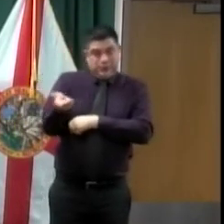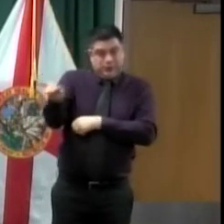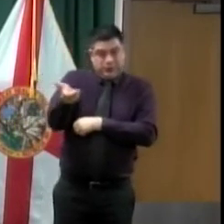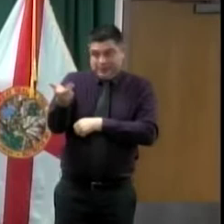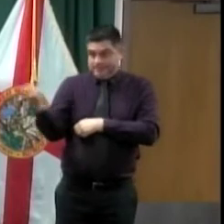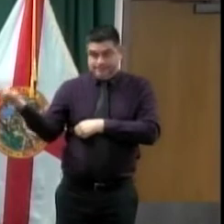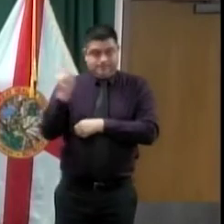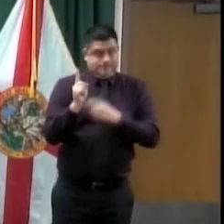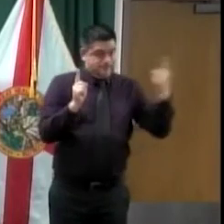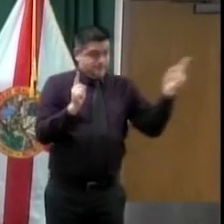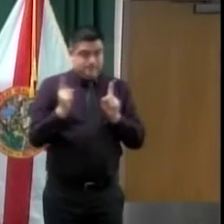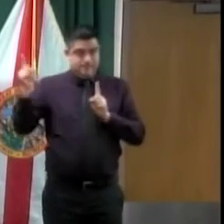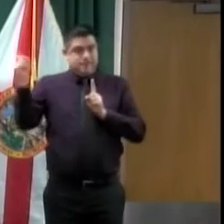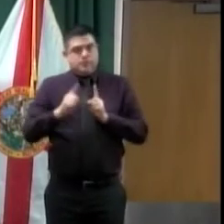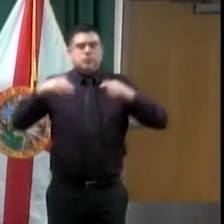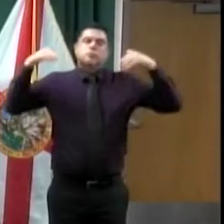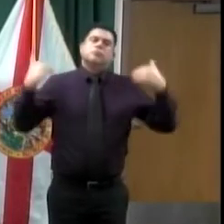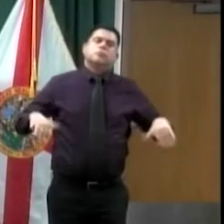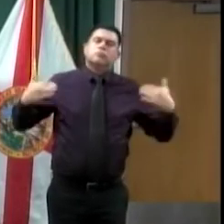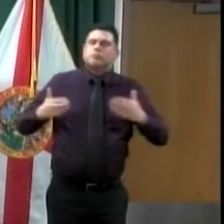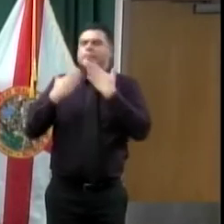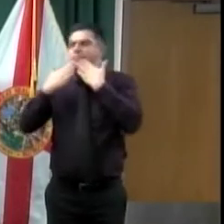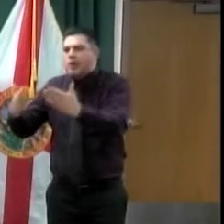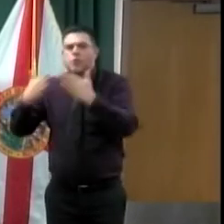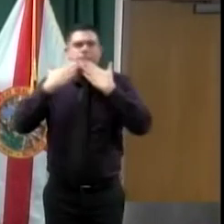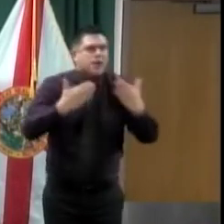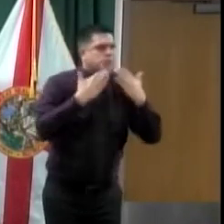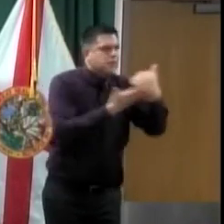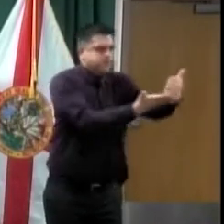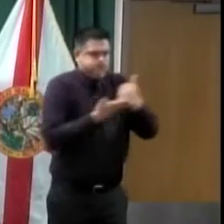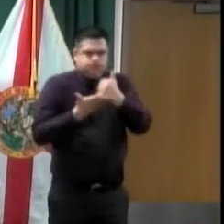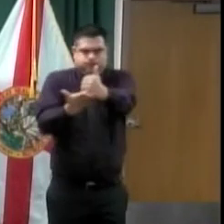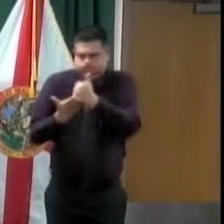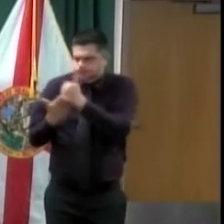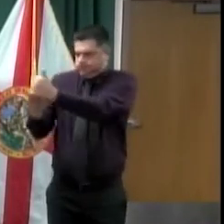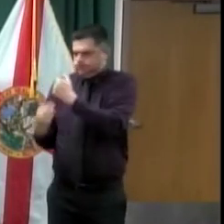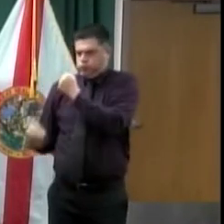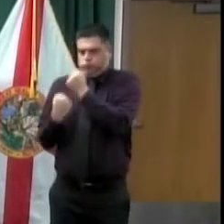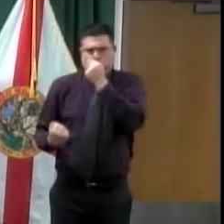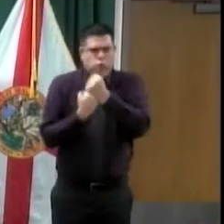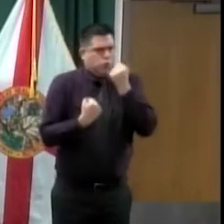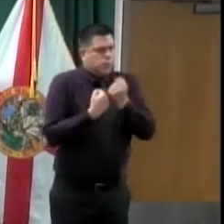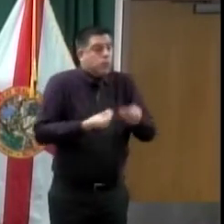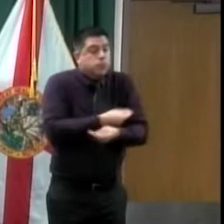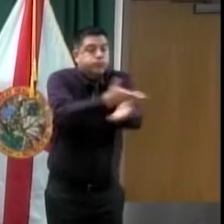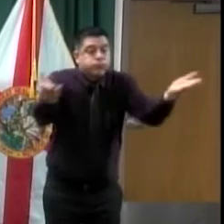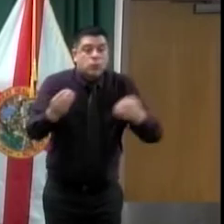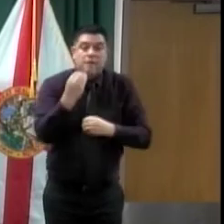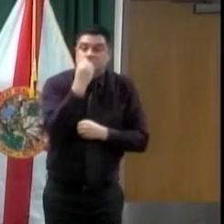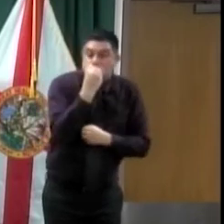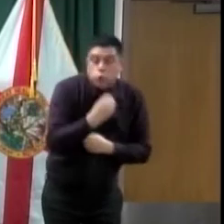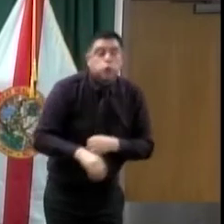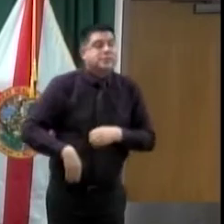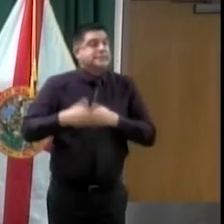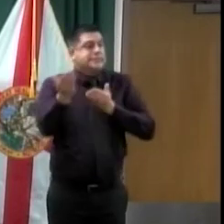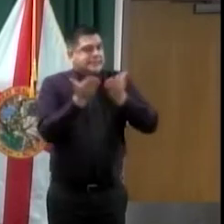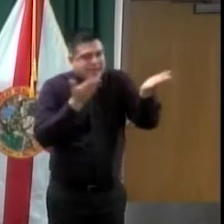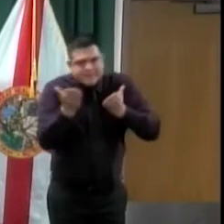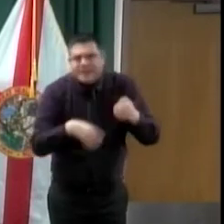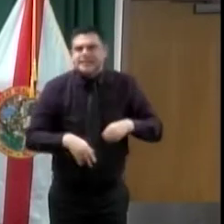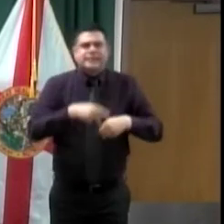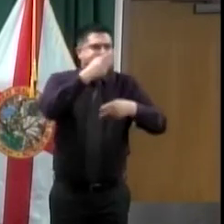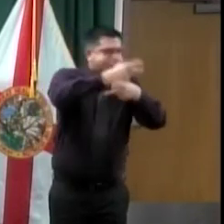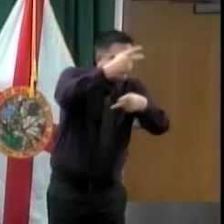Without them, we would not have been able to provide the food and other services that allowed those individuals to stay in their home. The